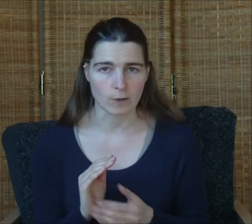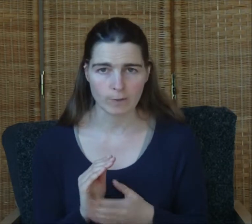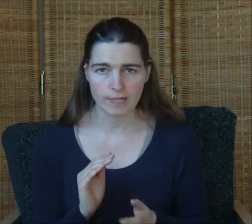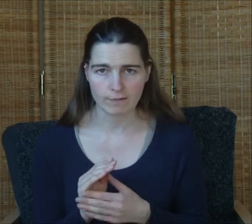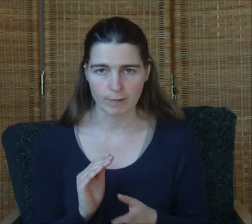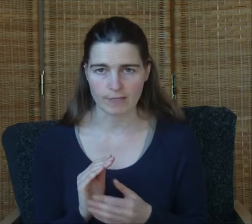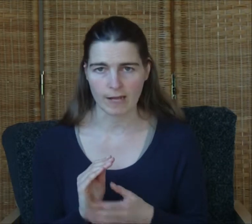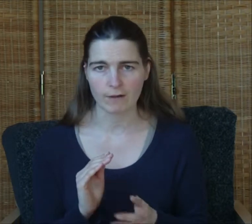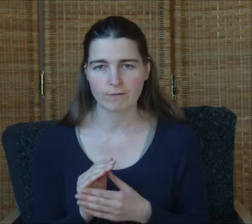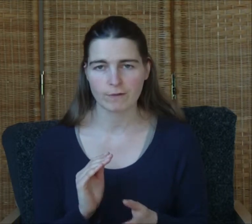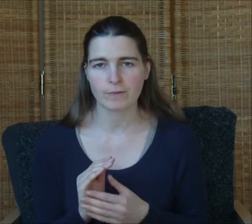don't believe in myself.